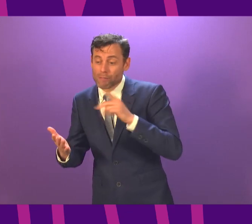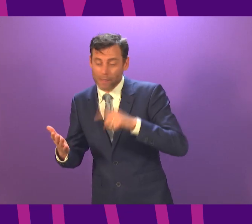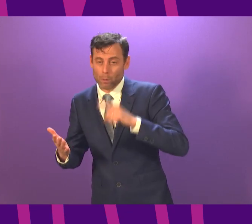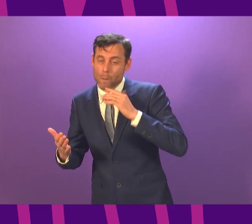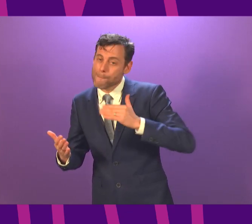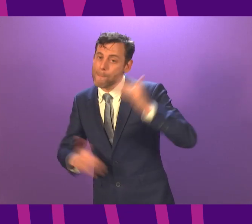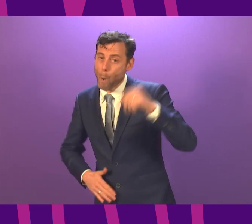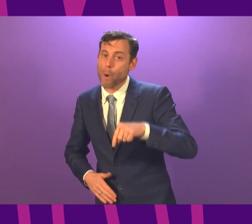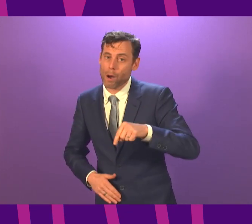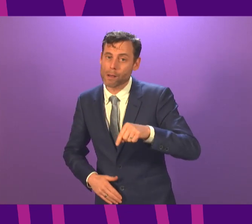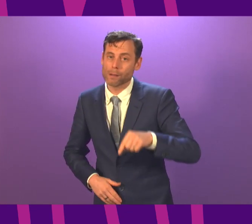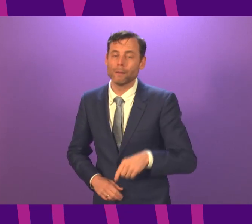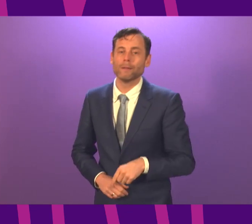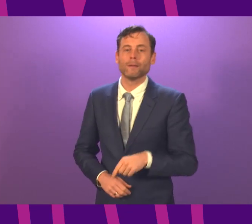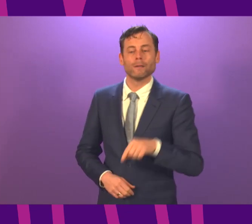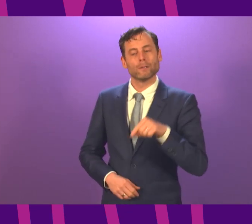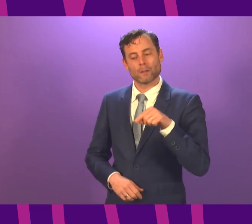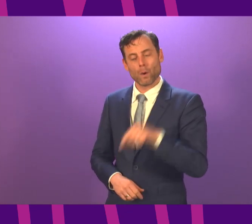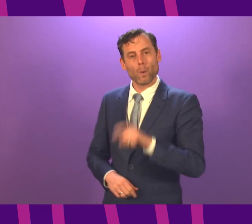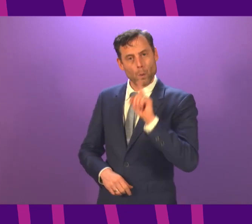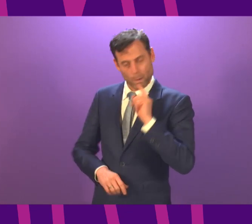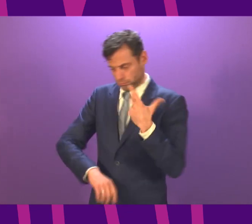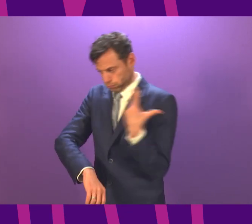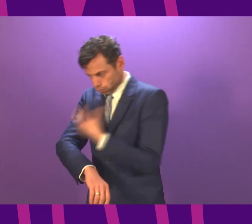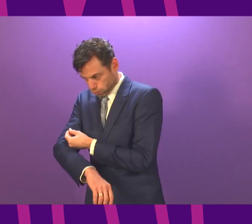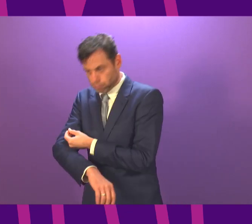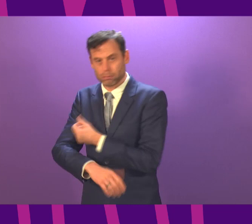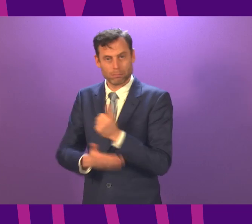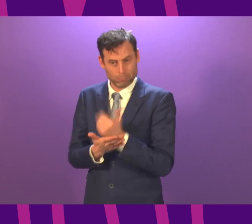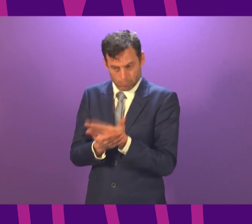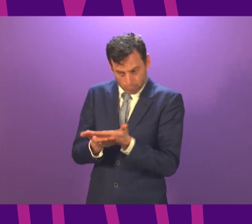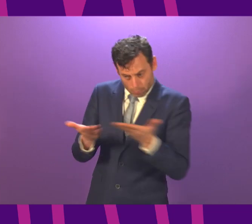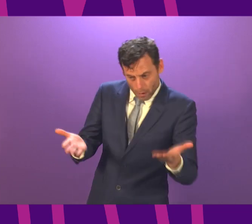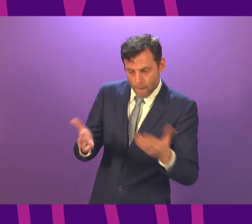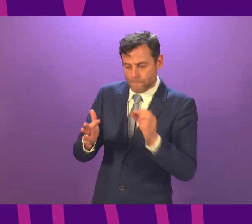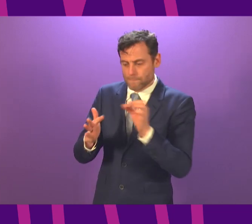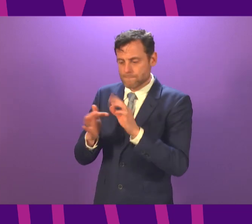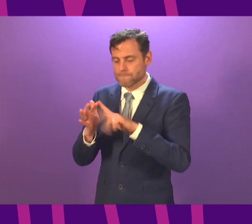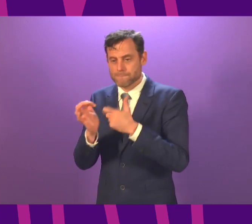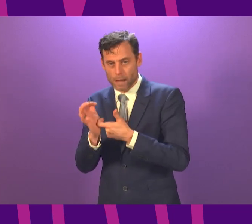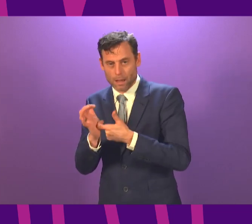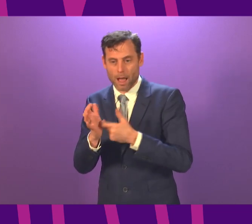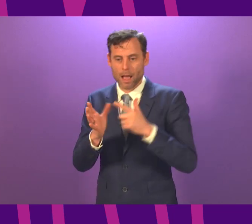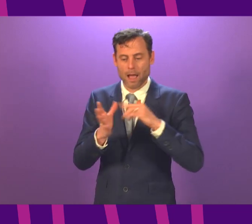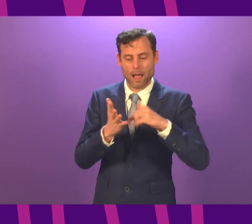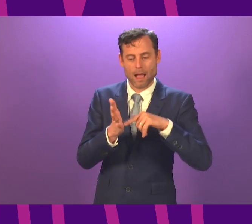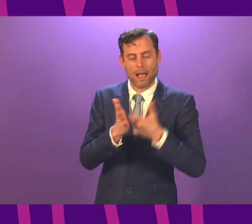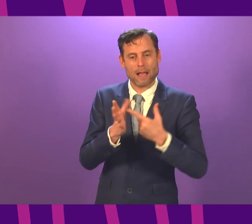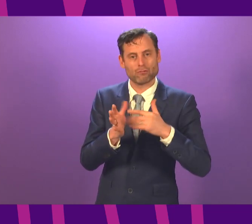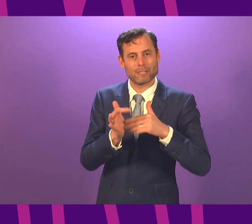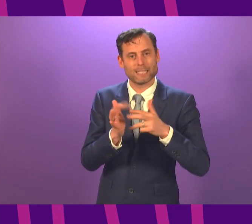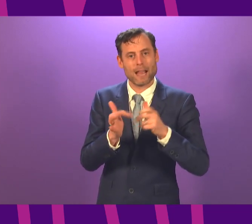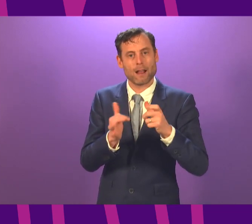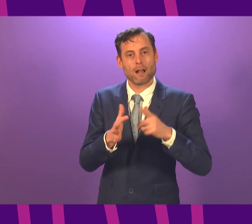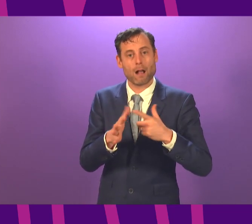These will be split roughly equally between the Pfizer and AstraZeneca vaccines. However, we anticipate that some of the the AstraZeneca portion